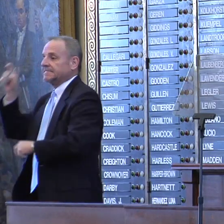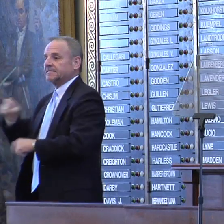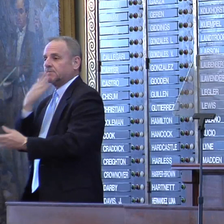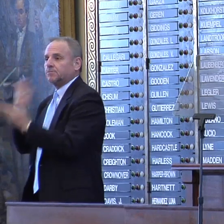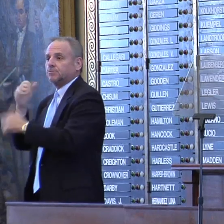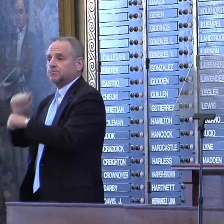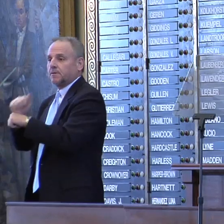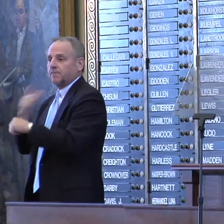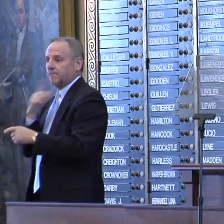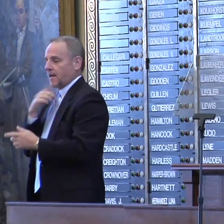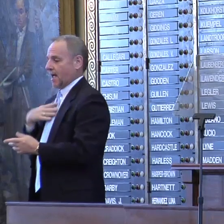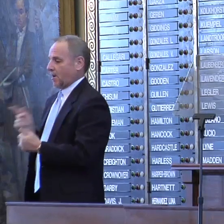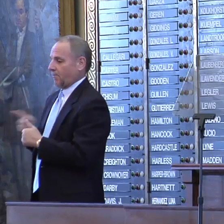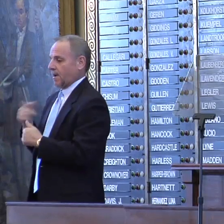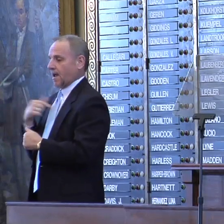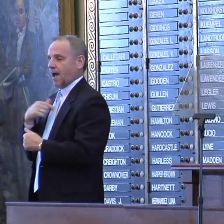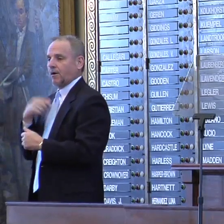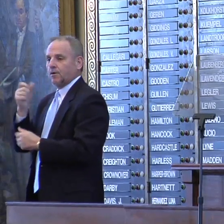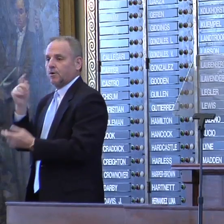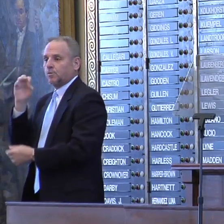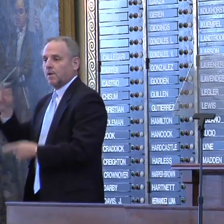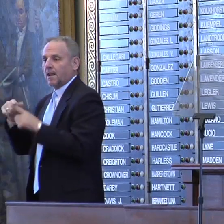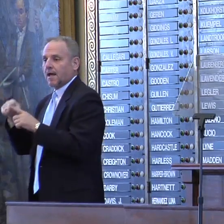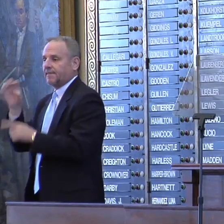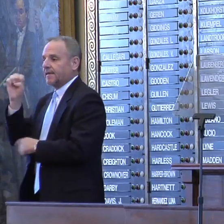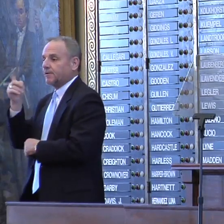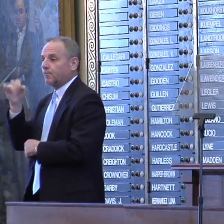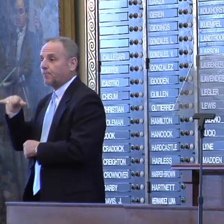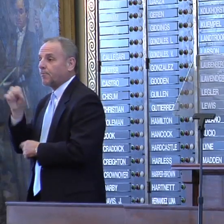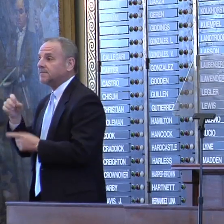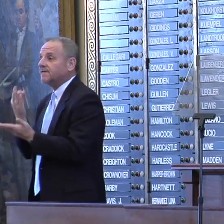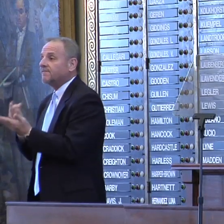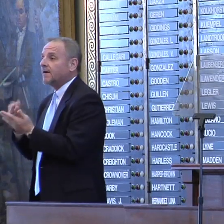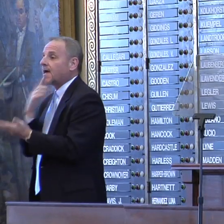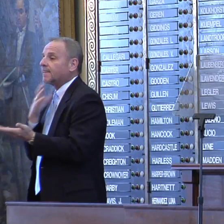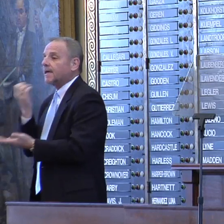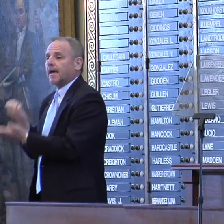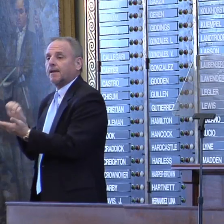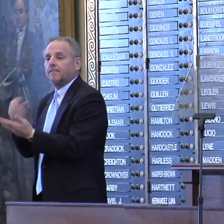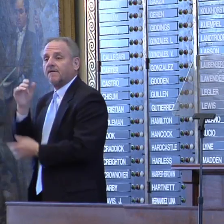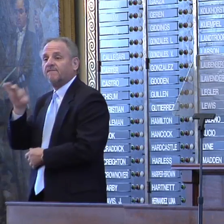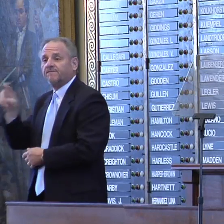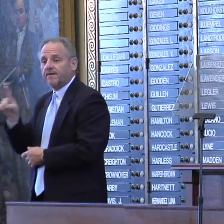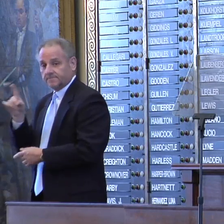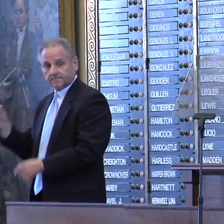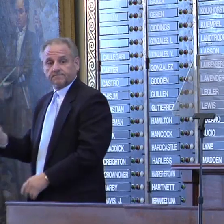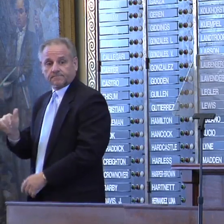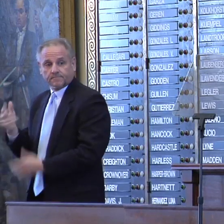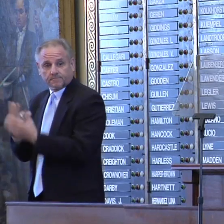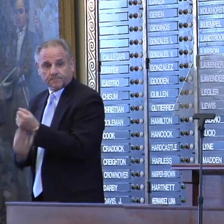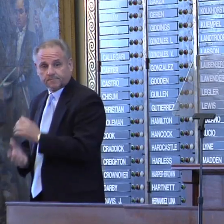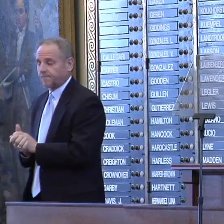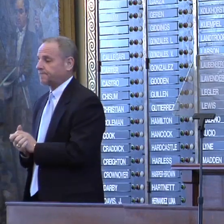our premier economic development tools like the Enterprise Fund and the Emerging Technology Fund. Thank